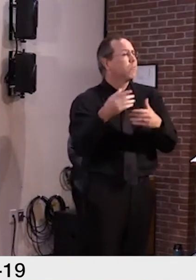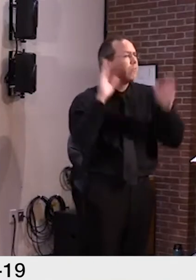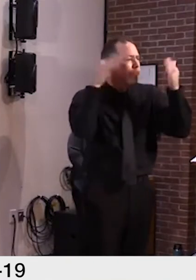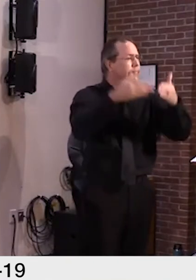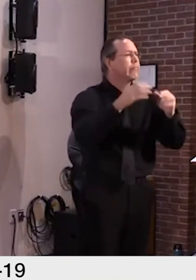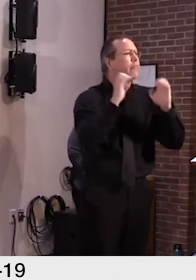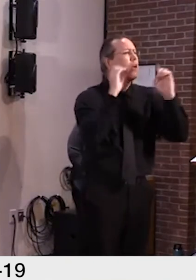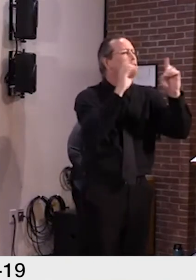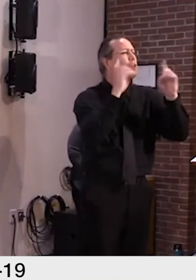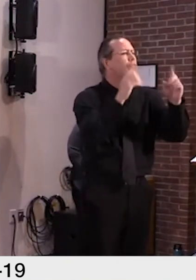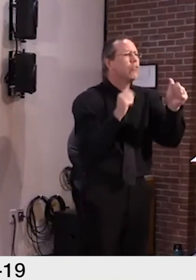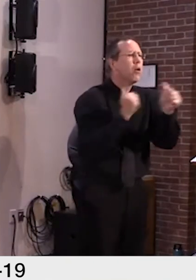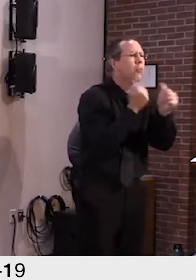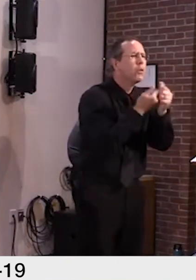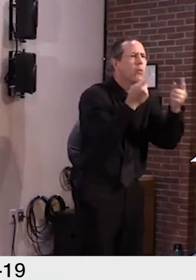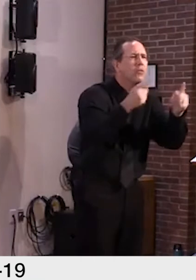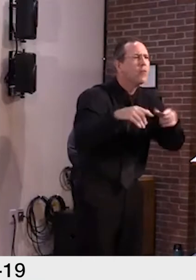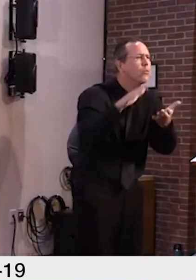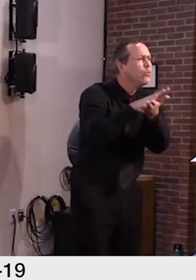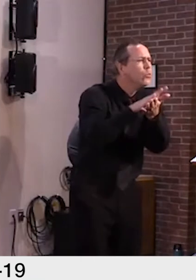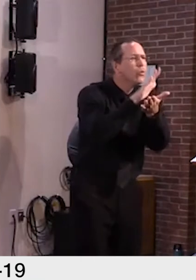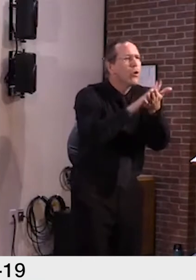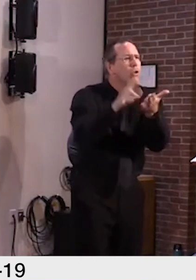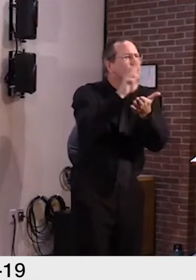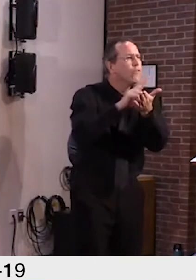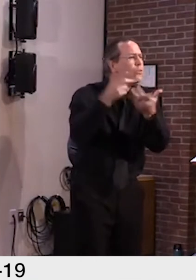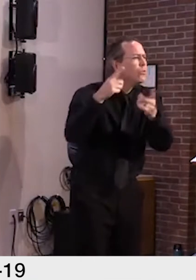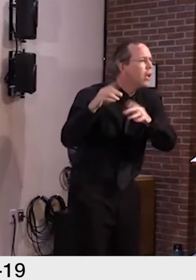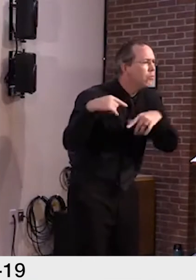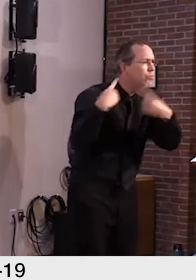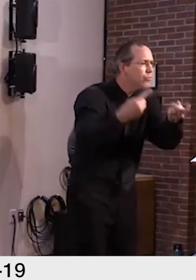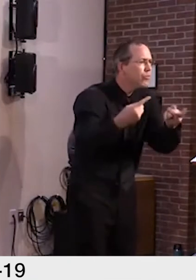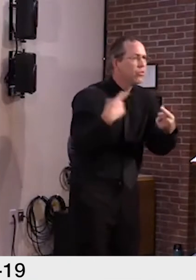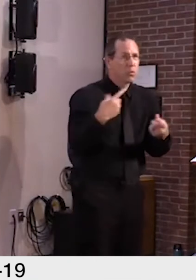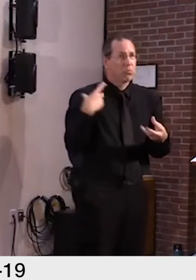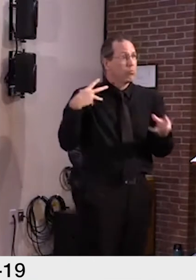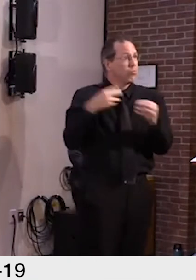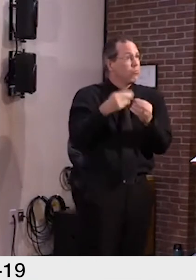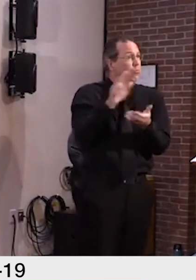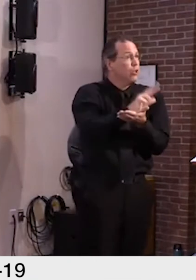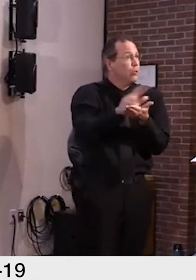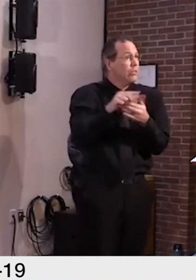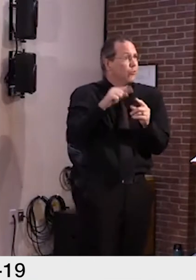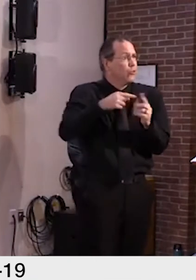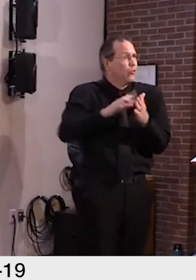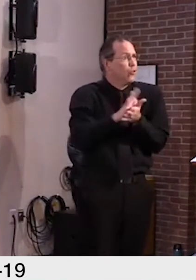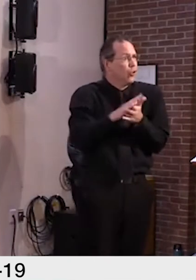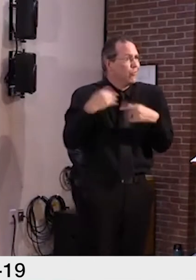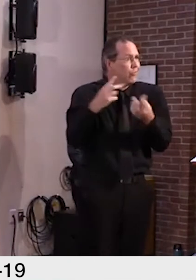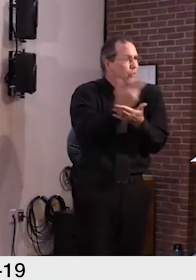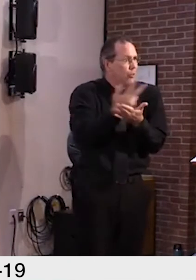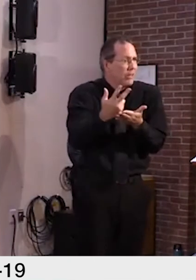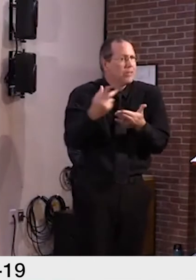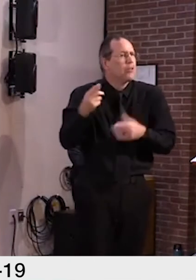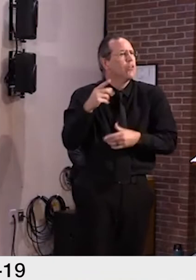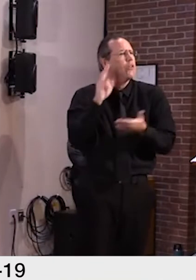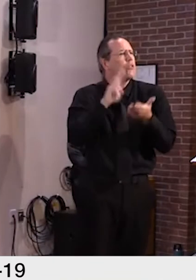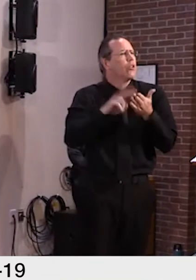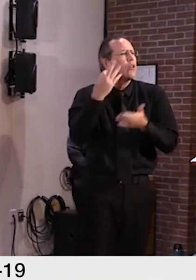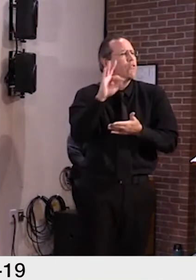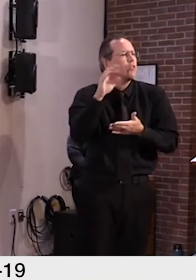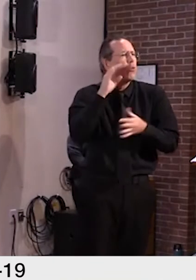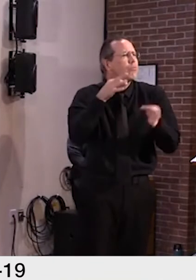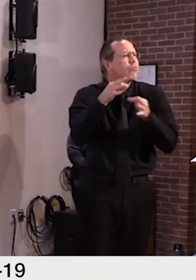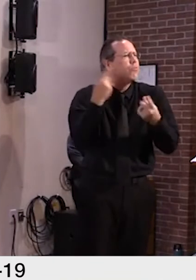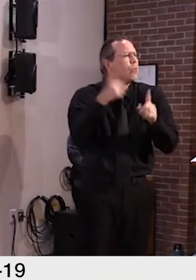school restart and more on moving to step three. And as many of you know, about a month ago, we began an effort